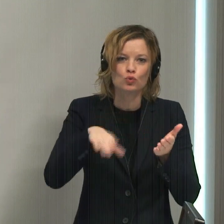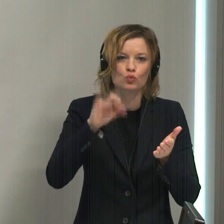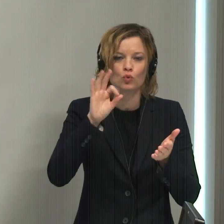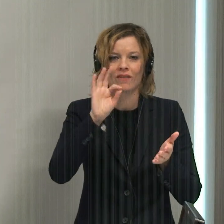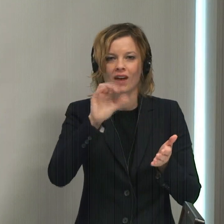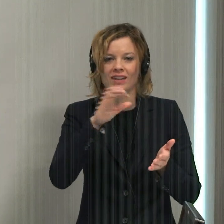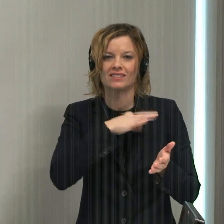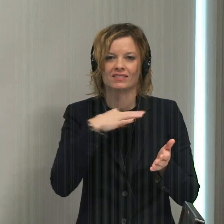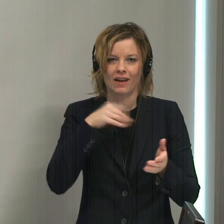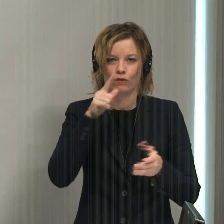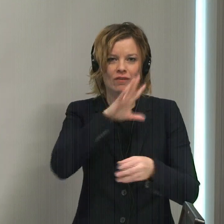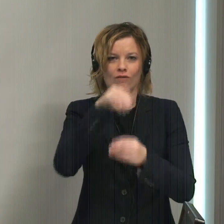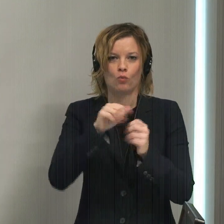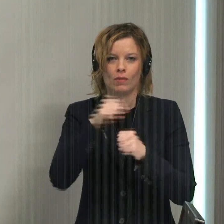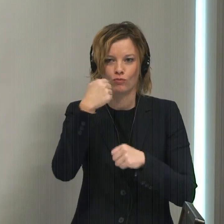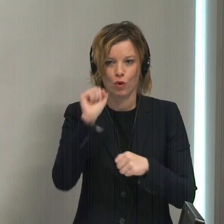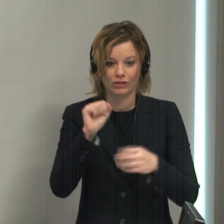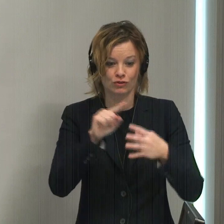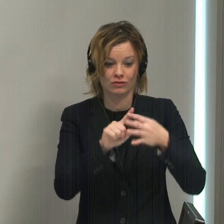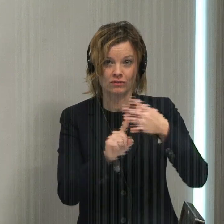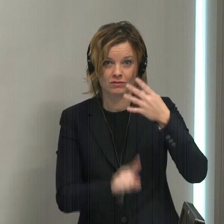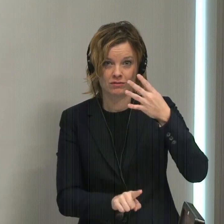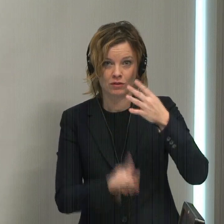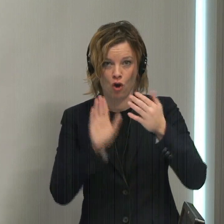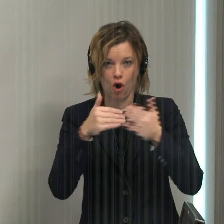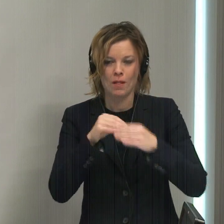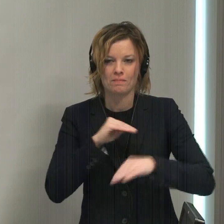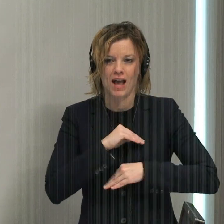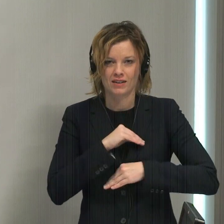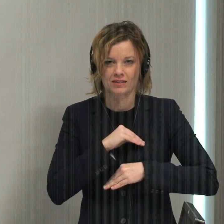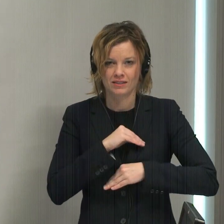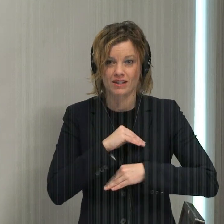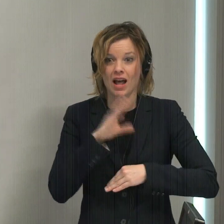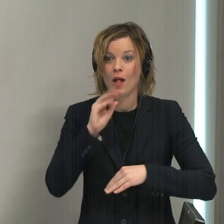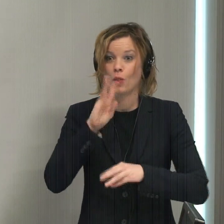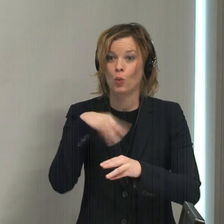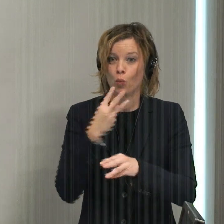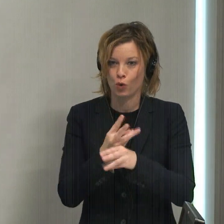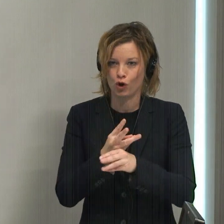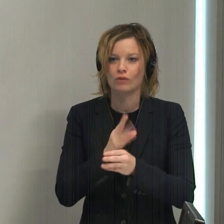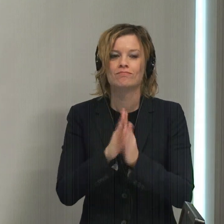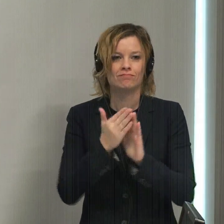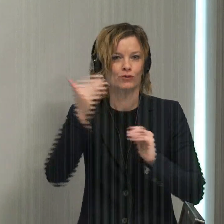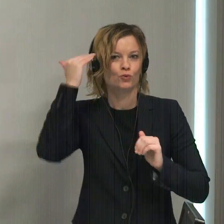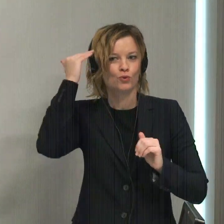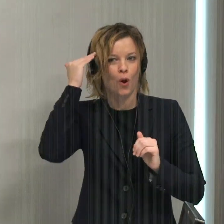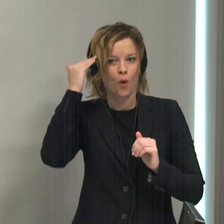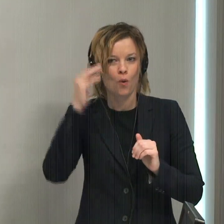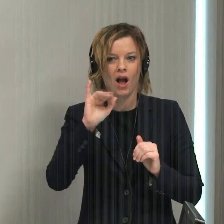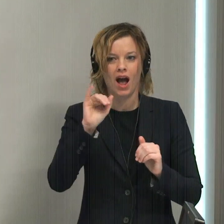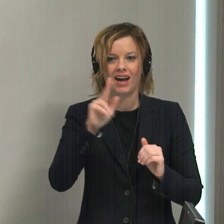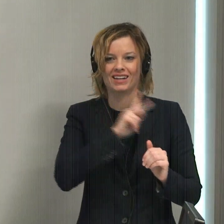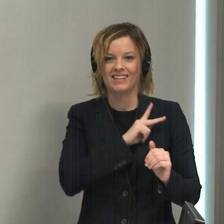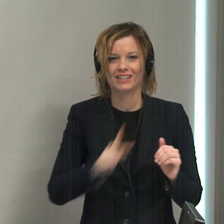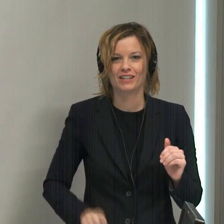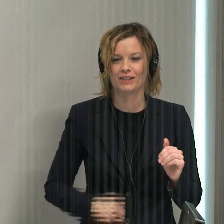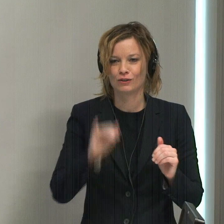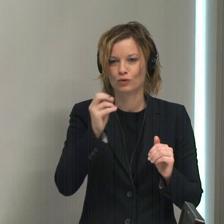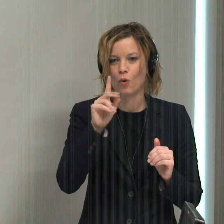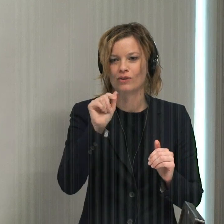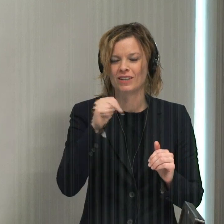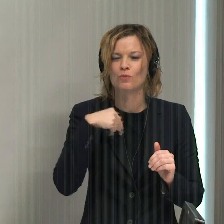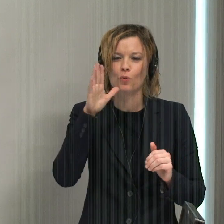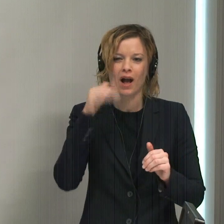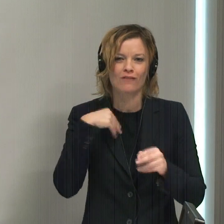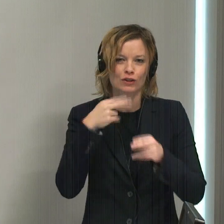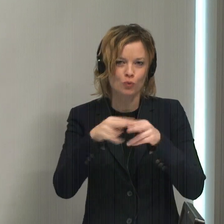protest. All four demands were met. And the world got to know I, King Jordan. We're going to